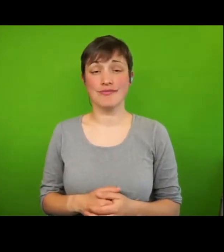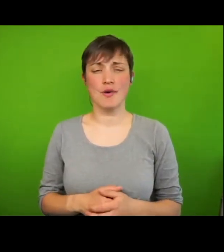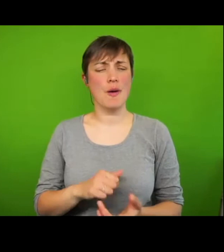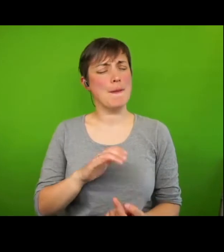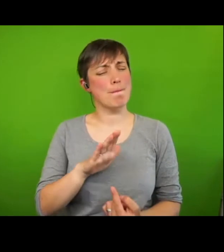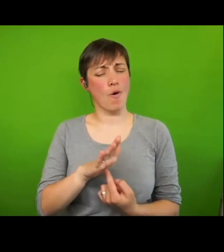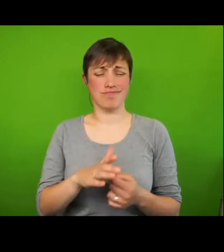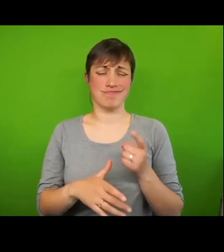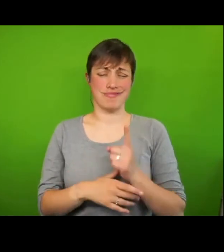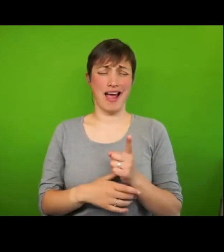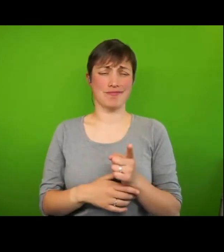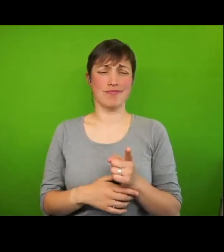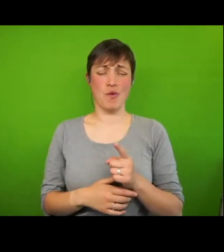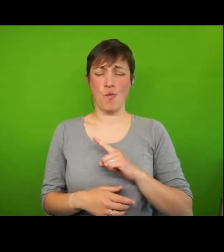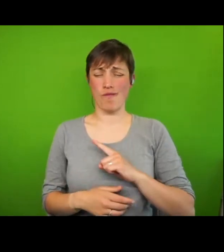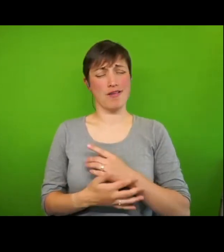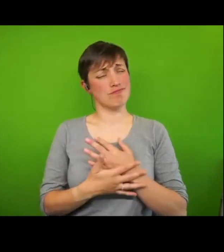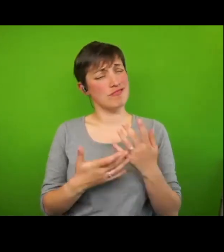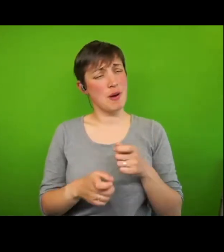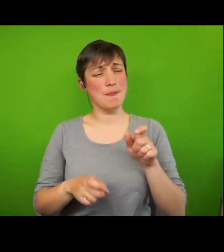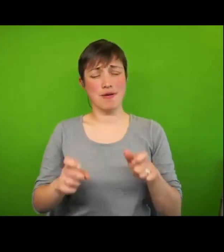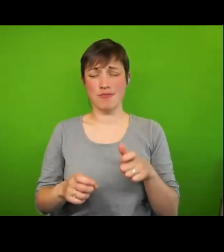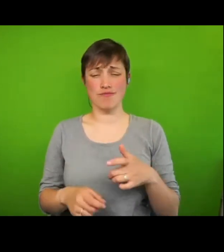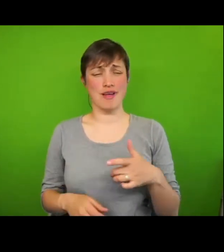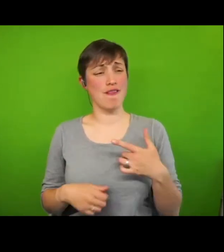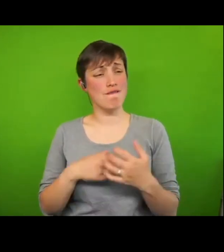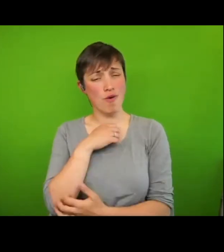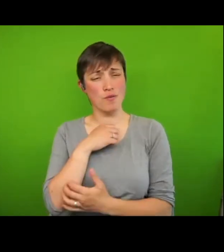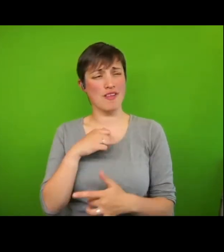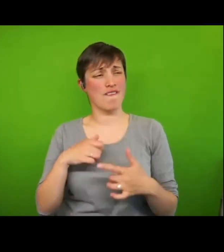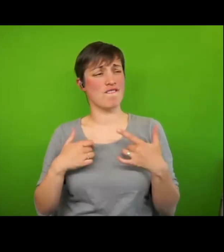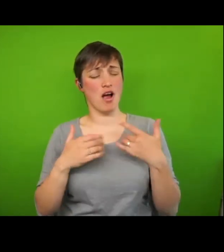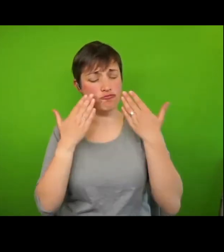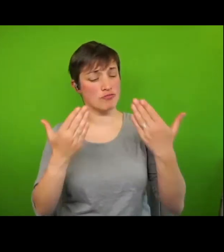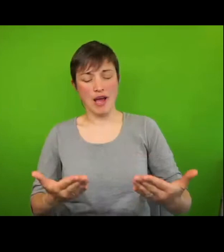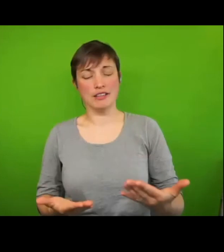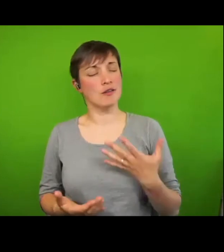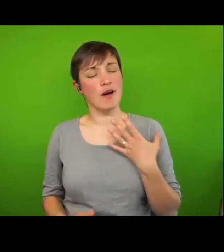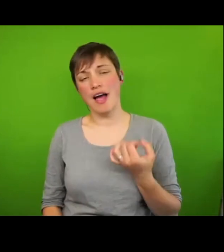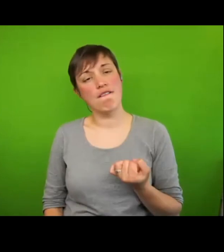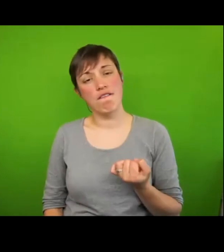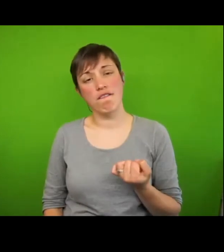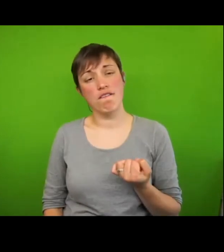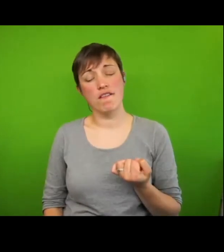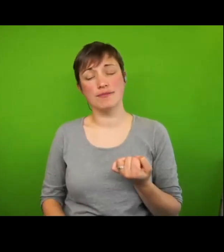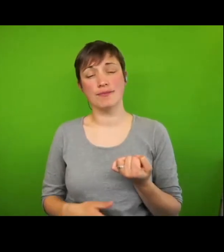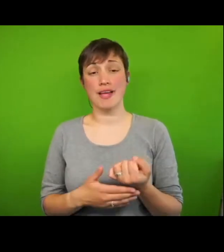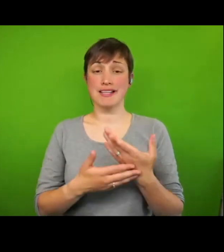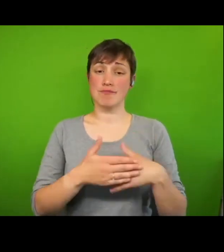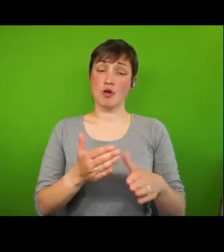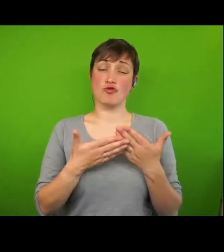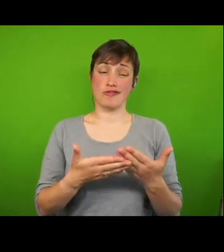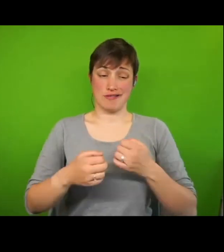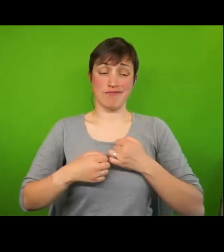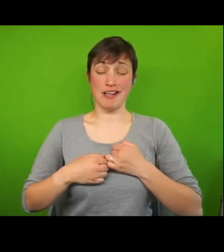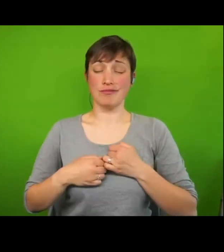feel that they are denied this respect. As one woman said in a study in which I was involved,